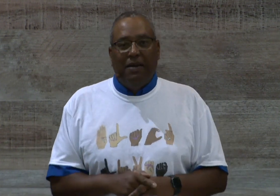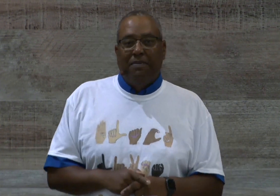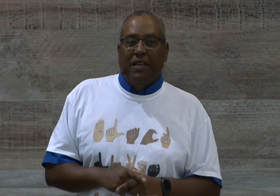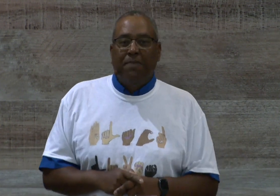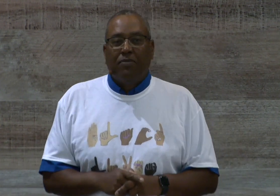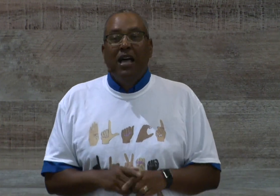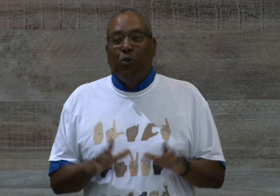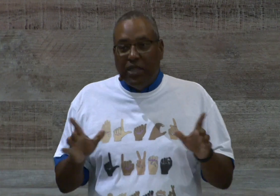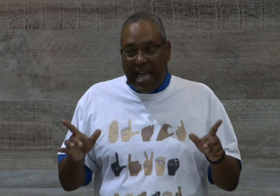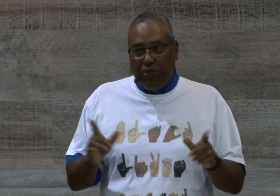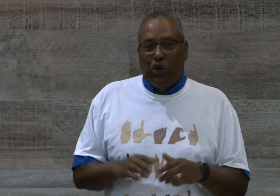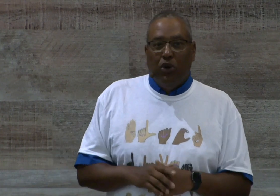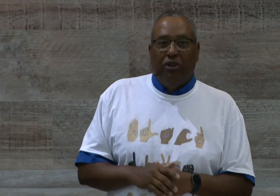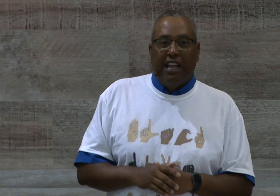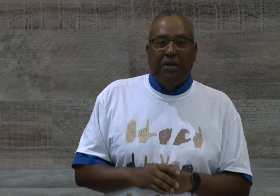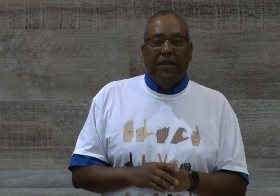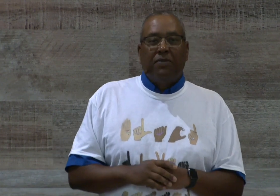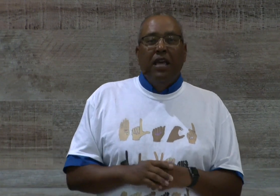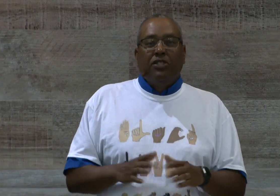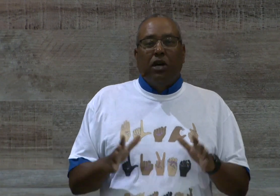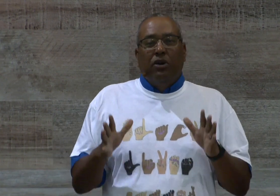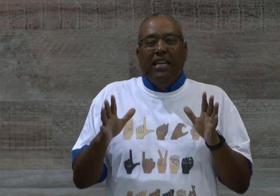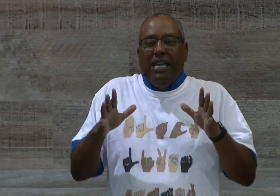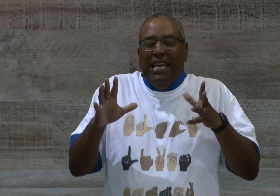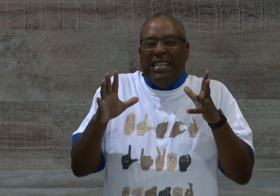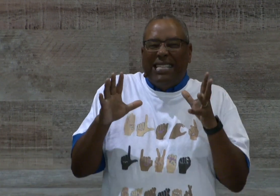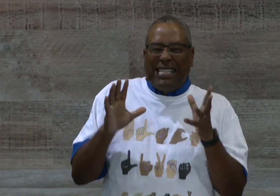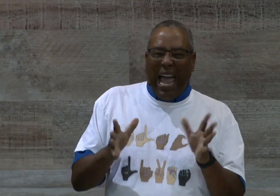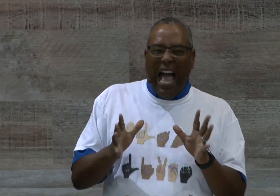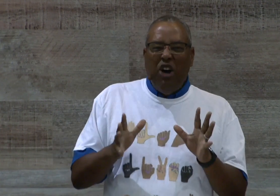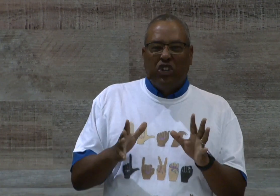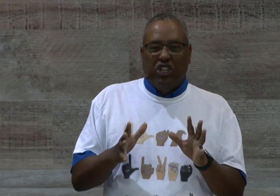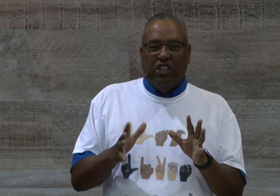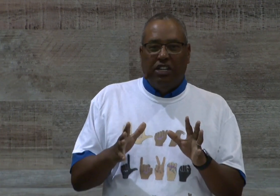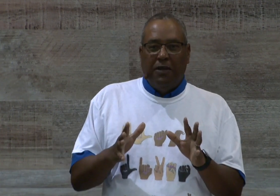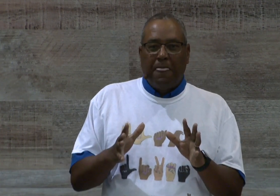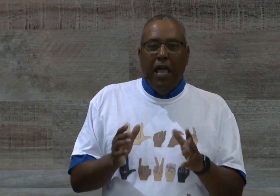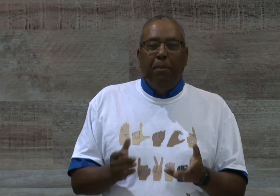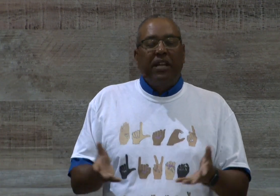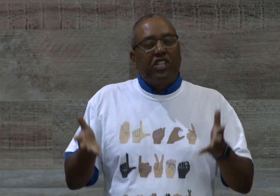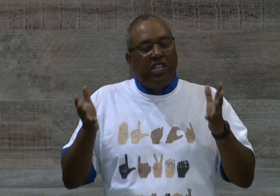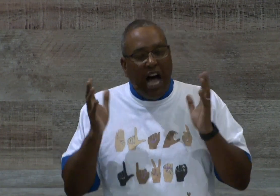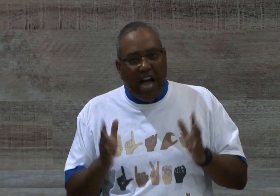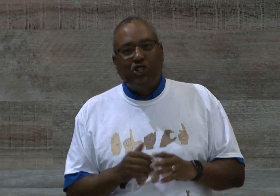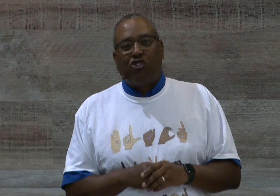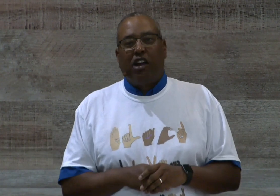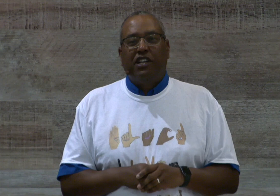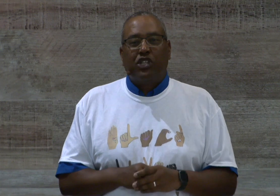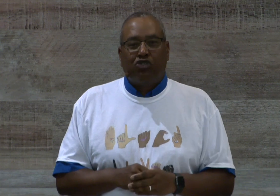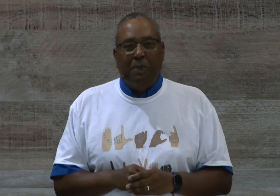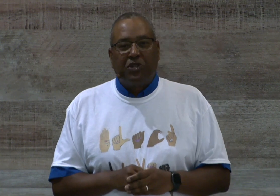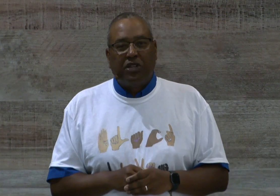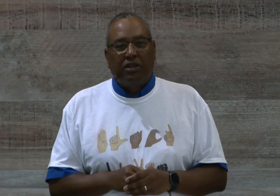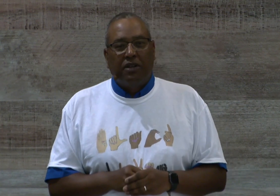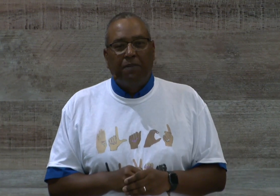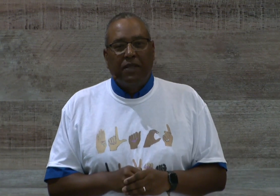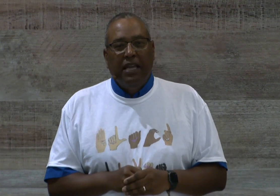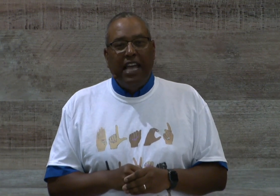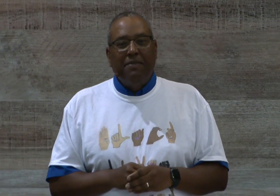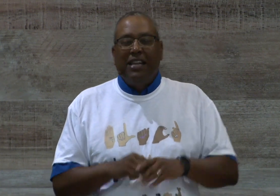amen, without the Lord, amen? So, it can sound good, but it's contrary to Scripture, amen? It's